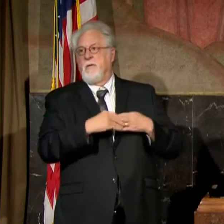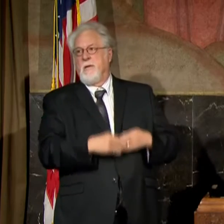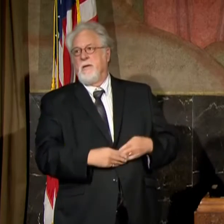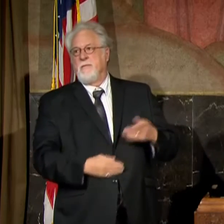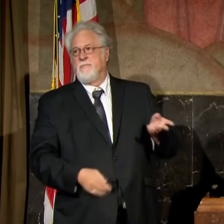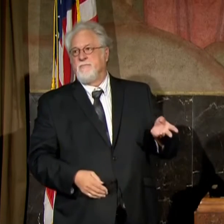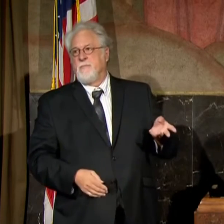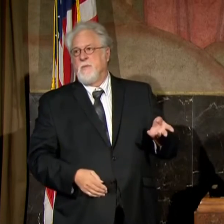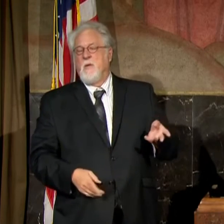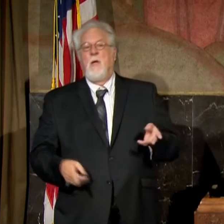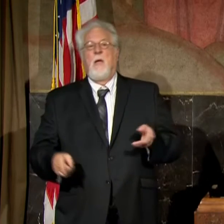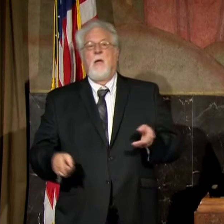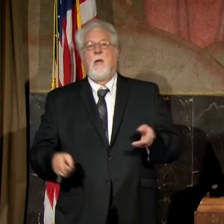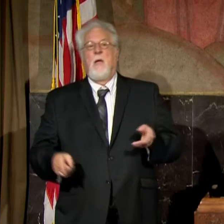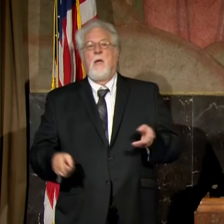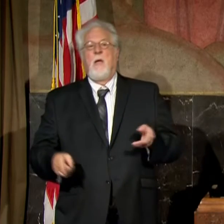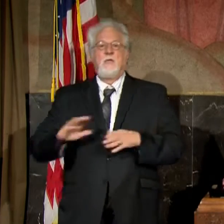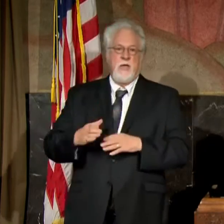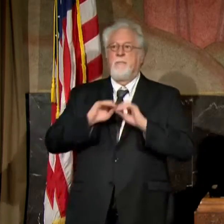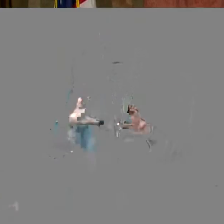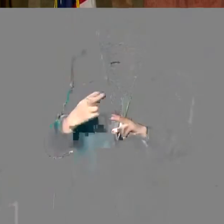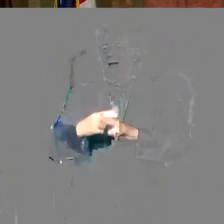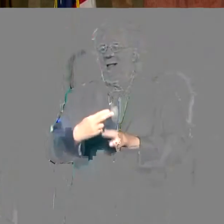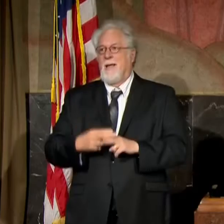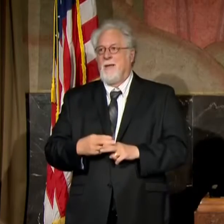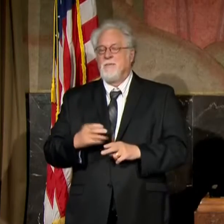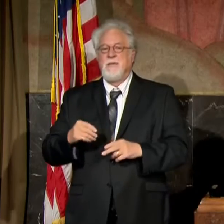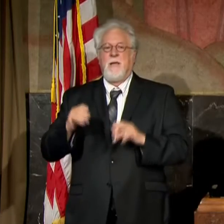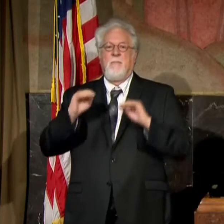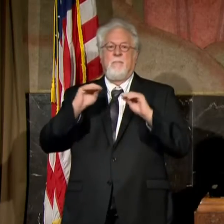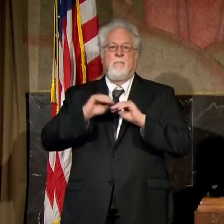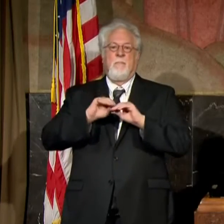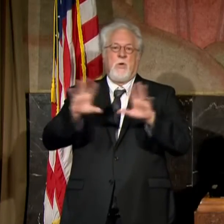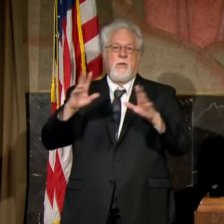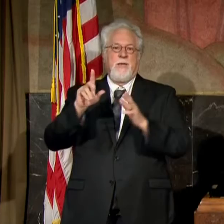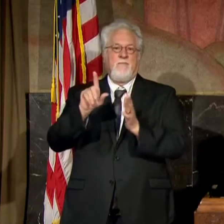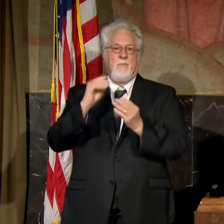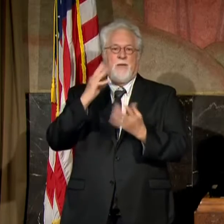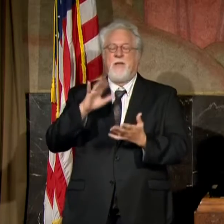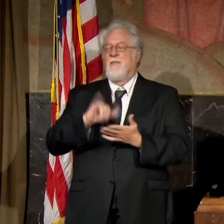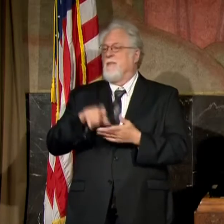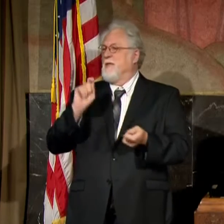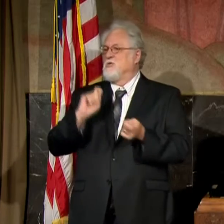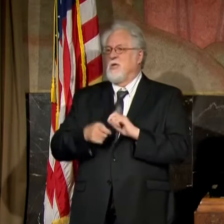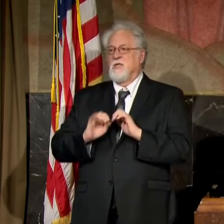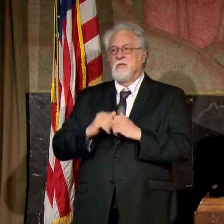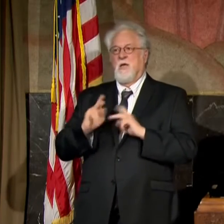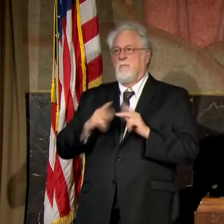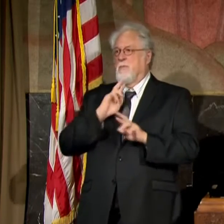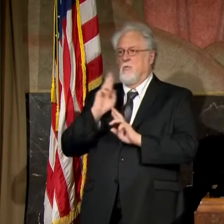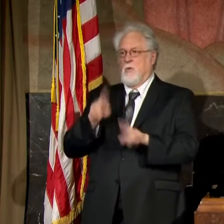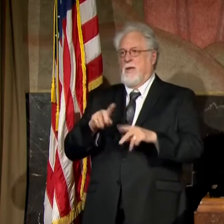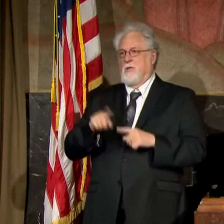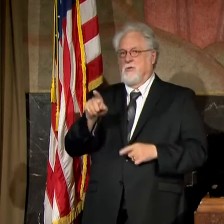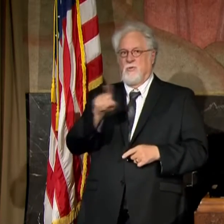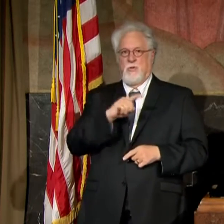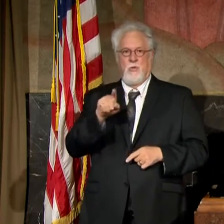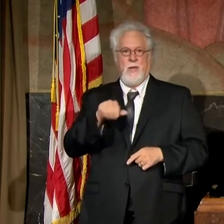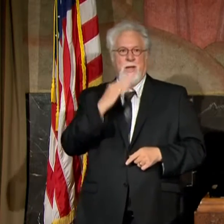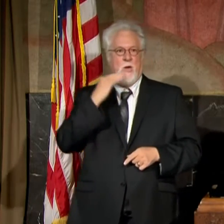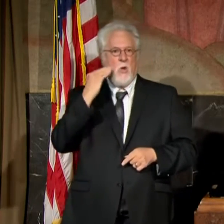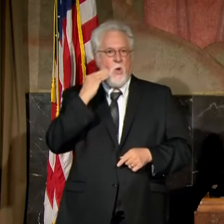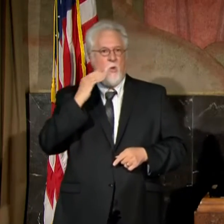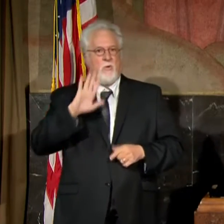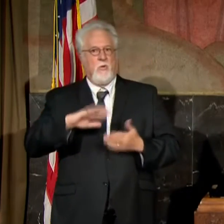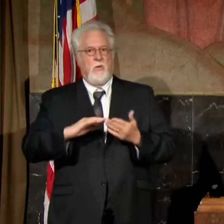They have shared and they've put information out, and that changes the way people react to you at your home,